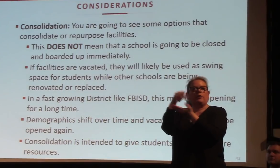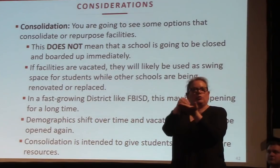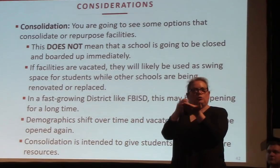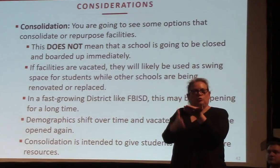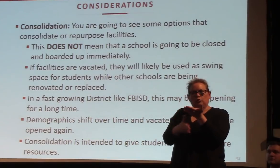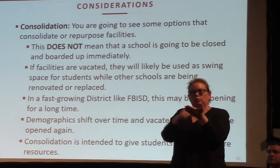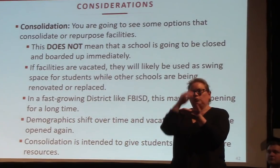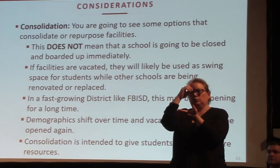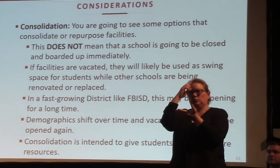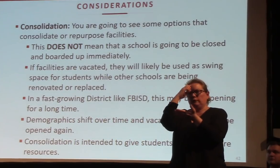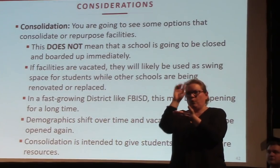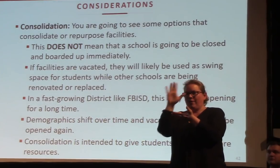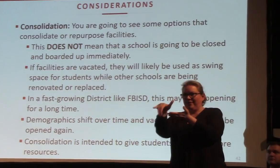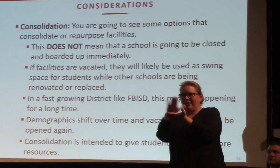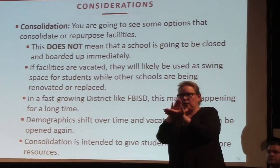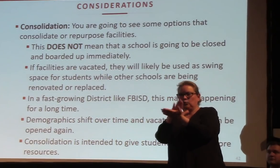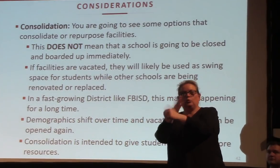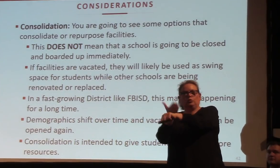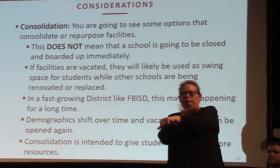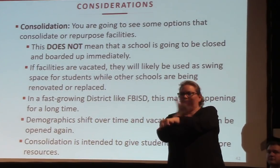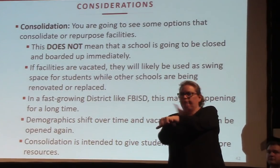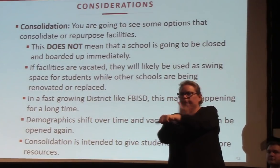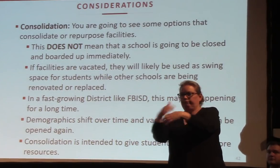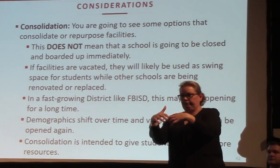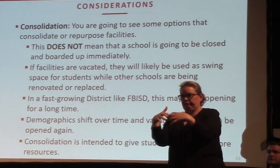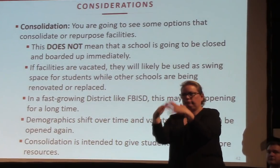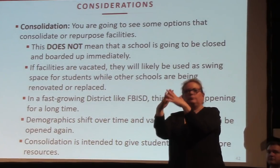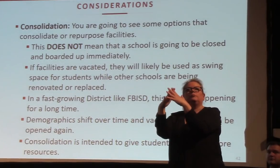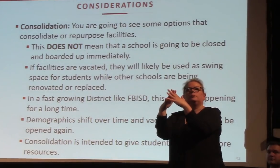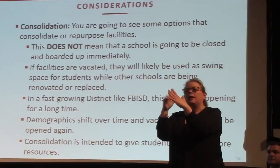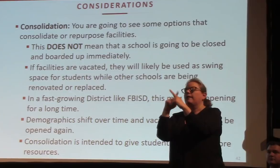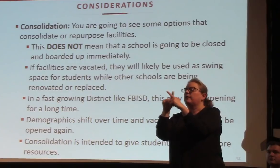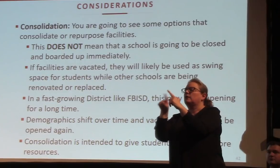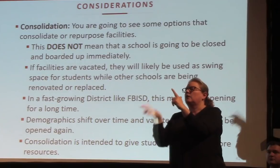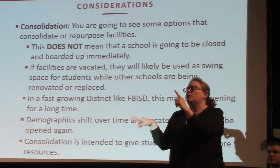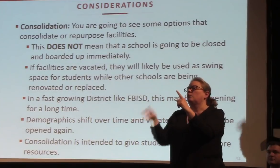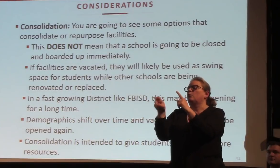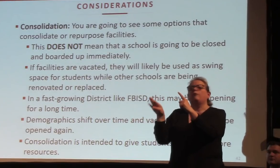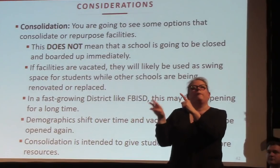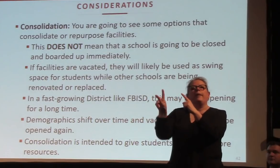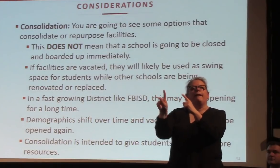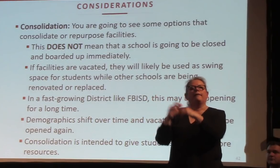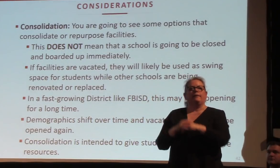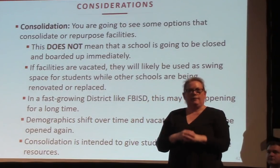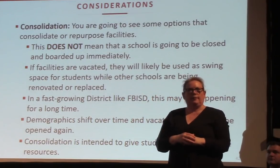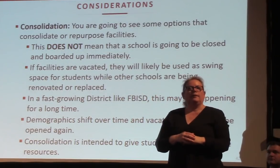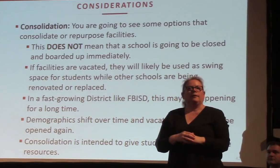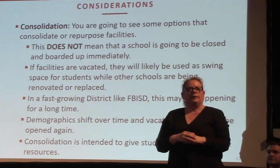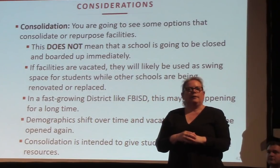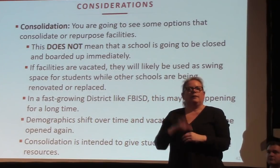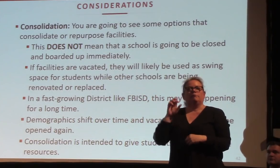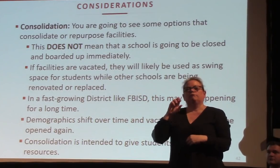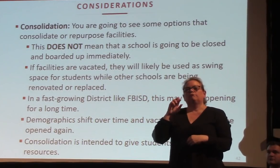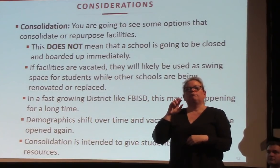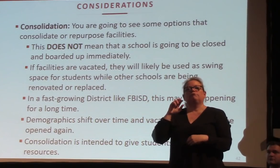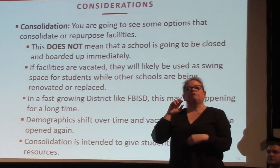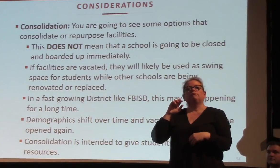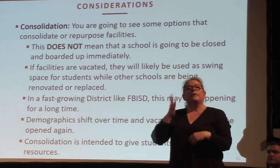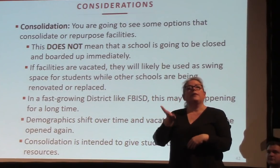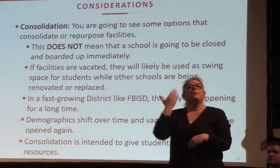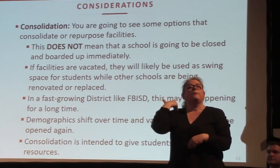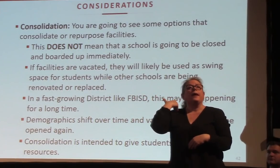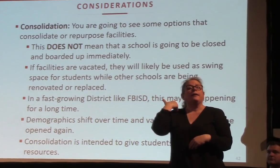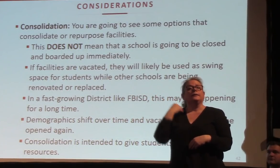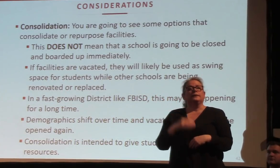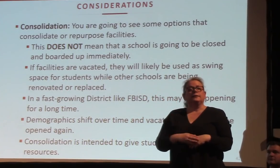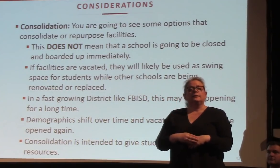a school, move a school population to a different school during those projects. And that's what we can use those vacated facilities for. In a fast growing district like